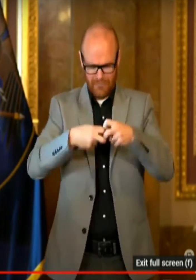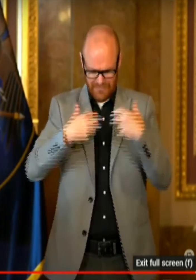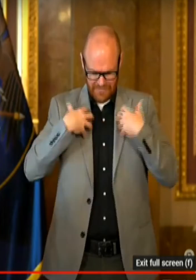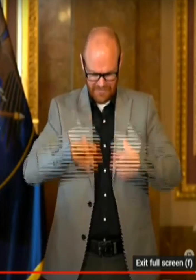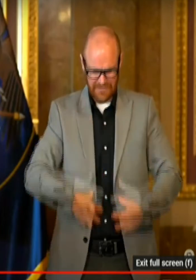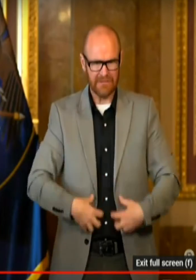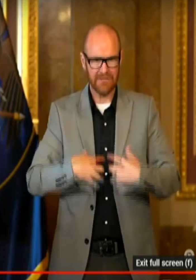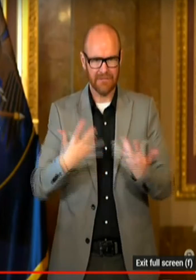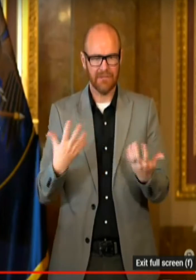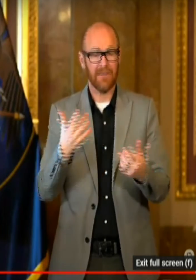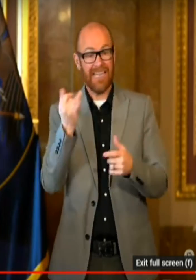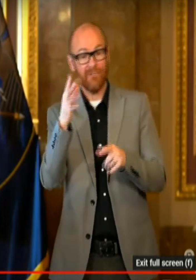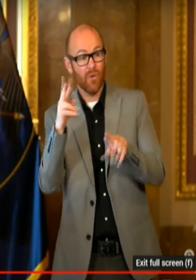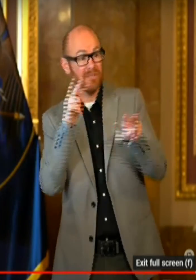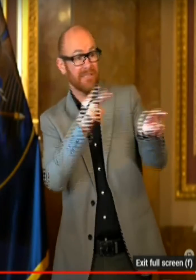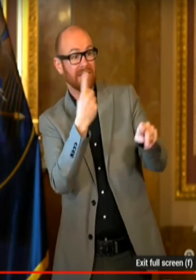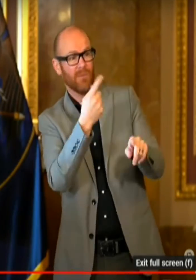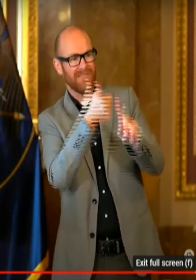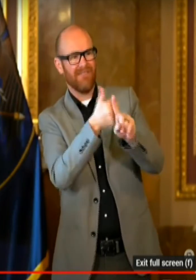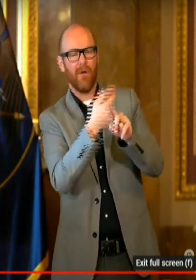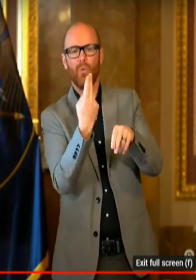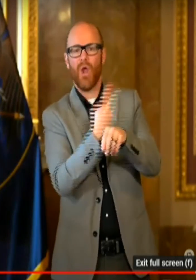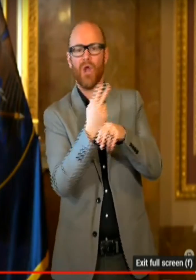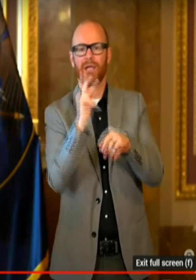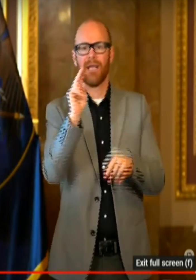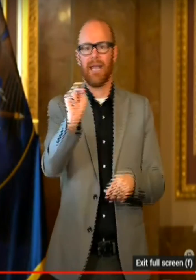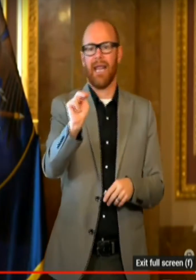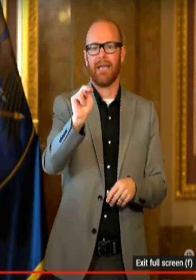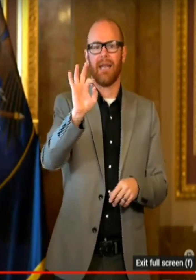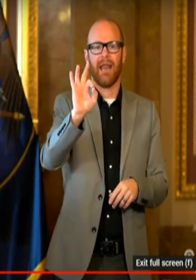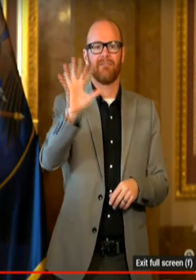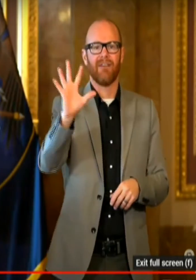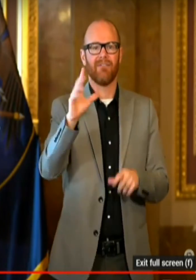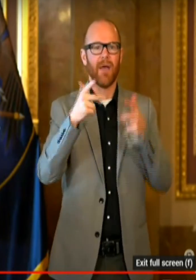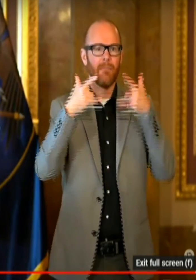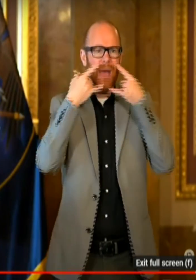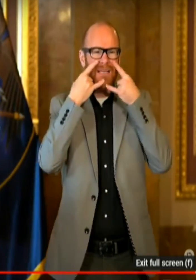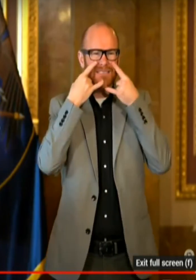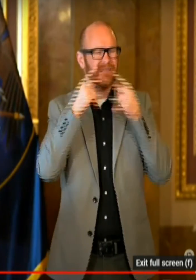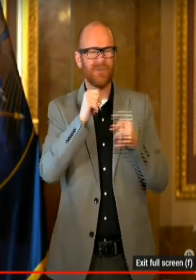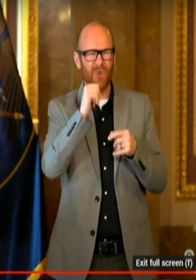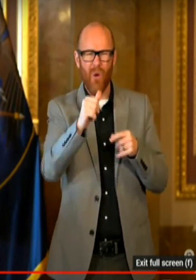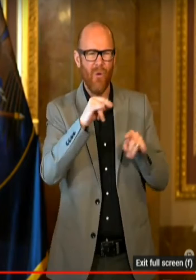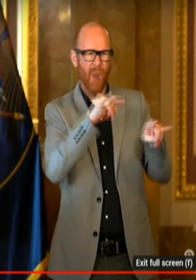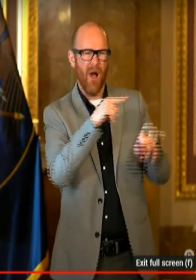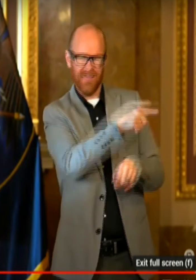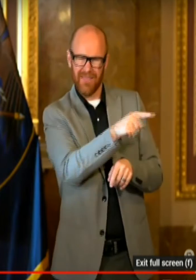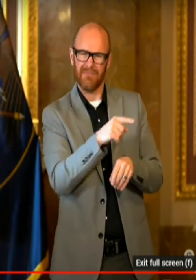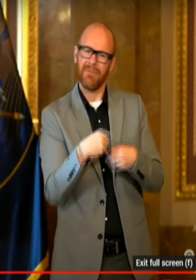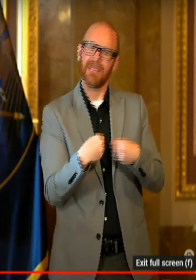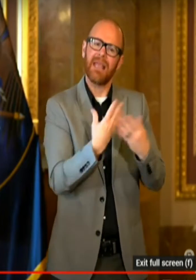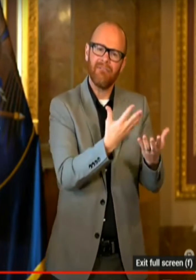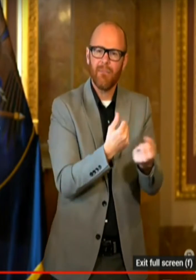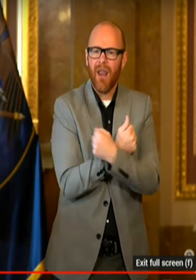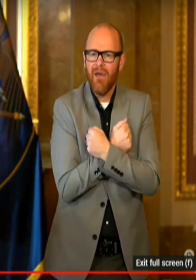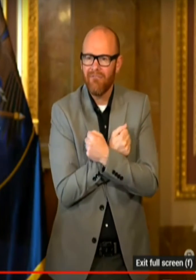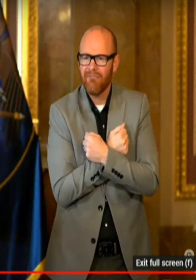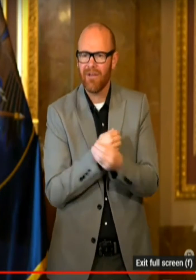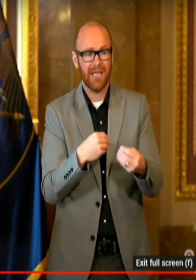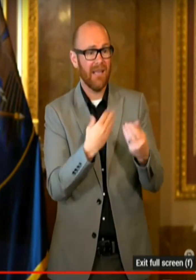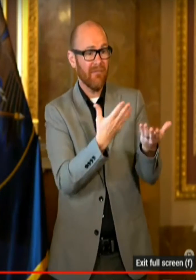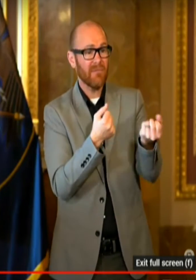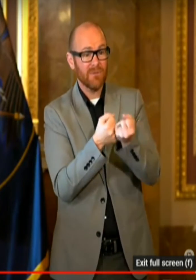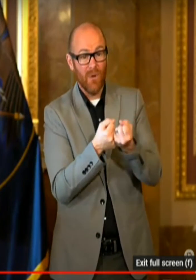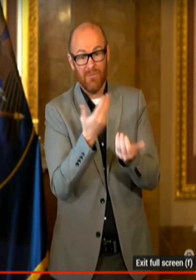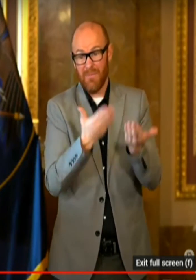wearing a mask, if you see someone wearing an N95 mask, don't mock them. Give them your love and support because it's very possible